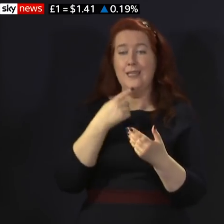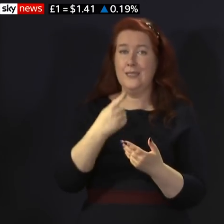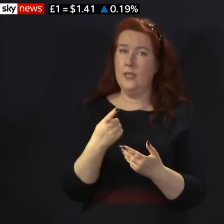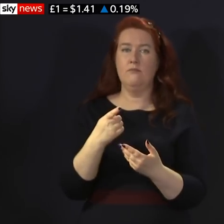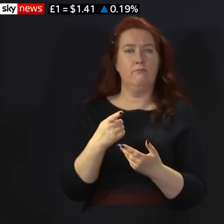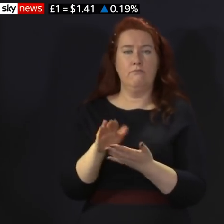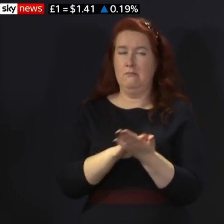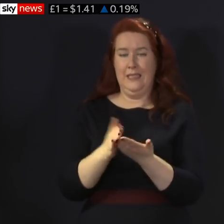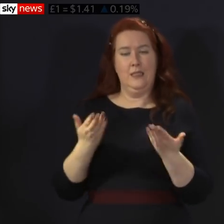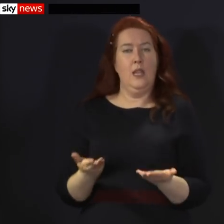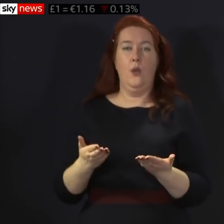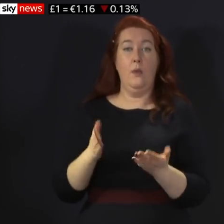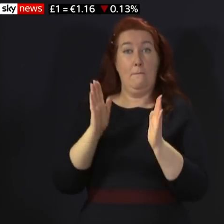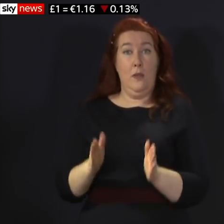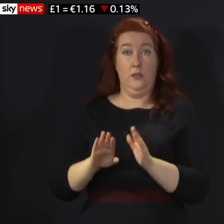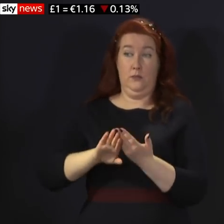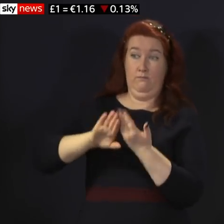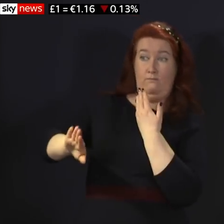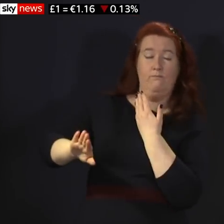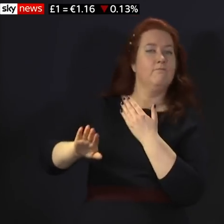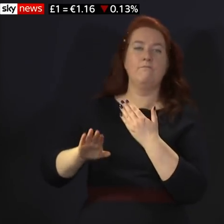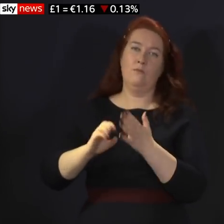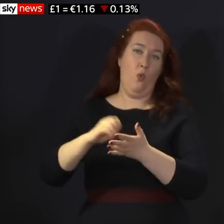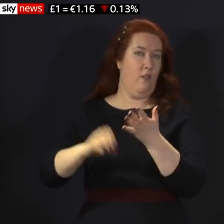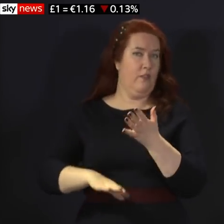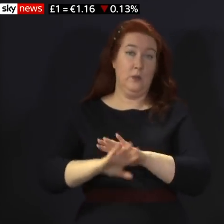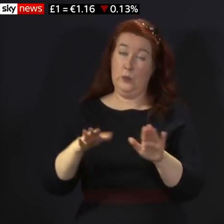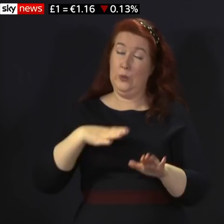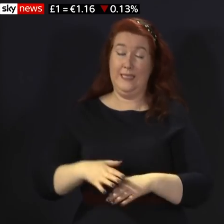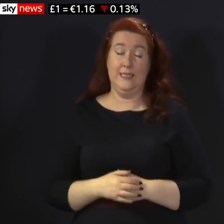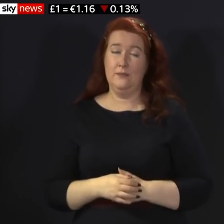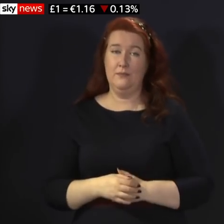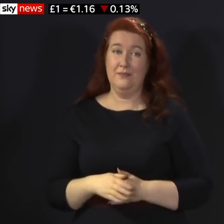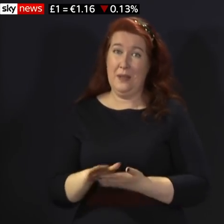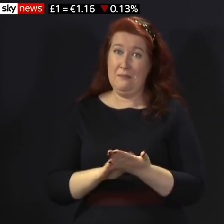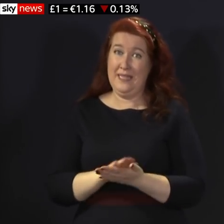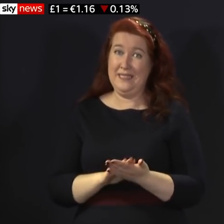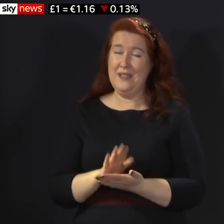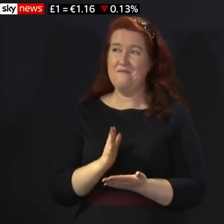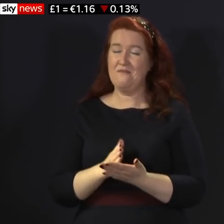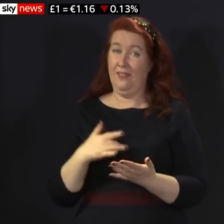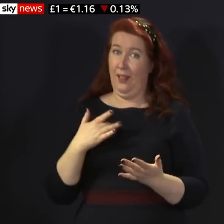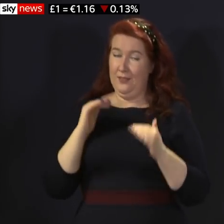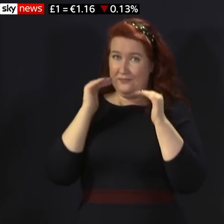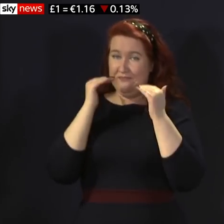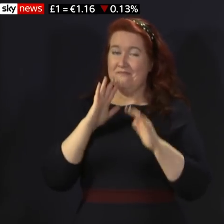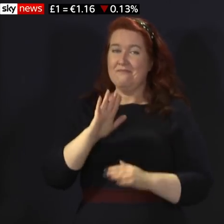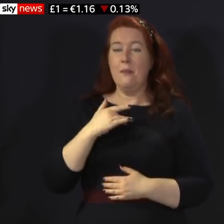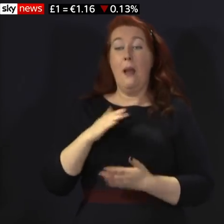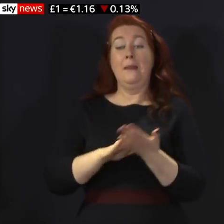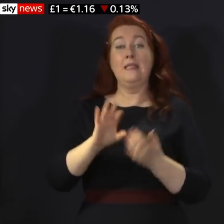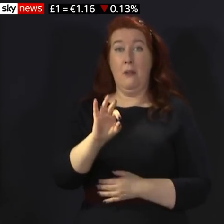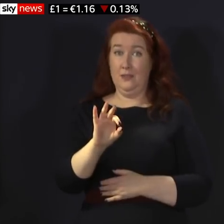longer necessary to maintain physical distance, which means, and actually feel a wee bit emotional saying this, that from Monday,